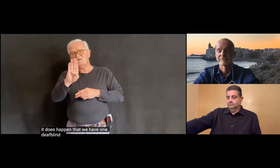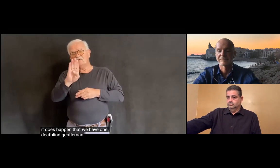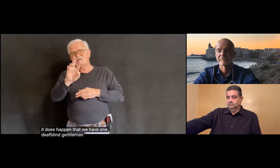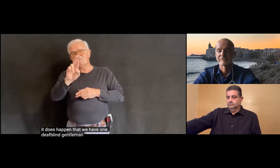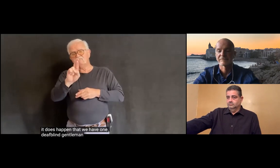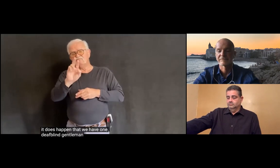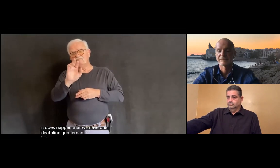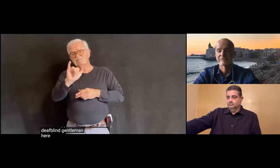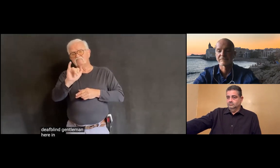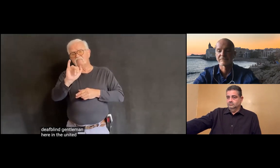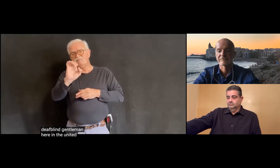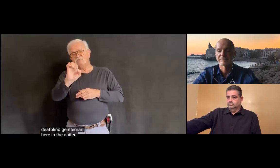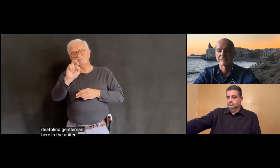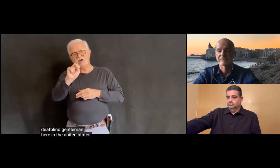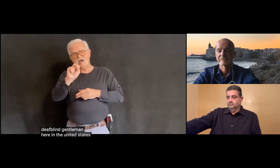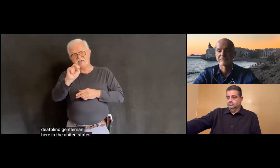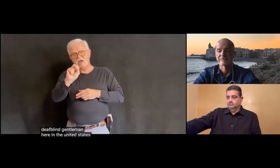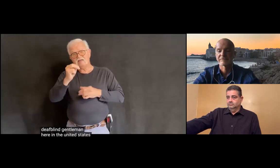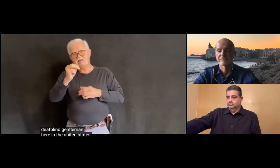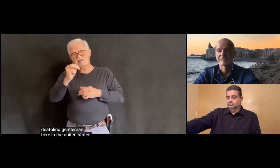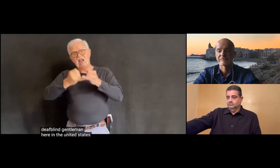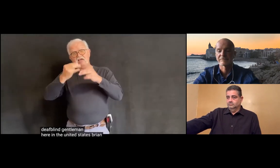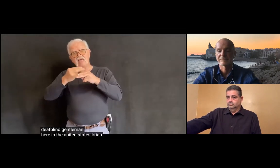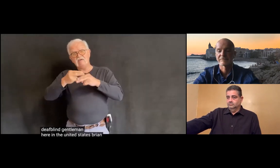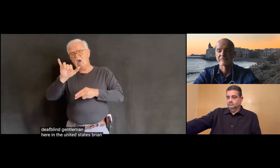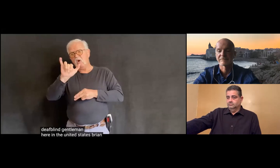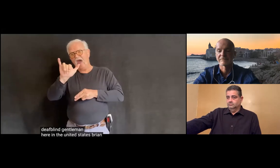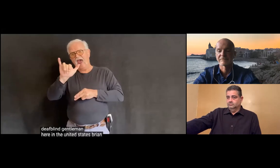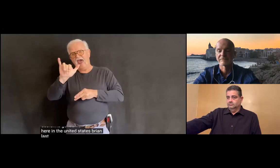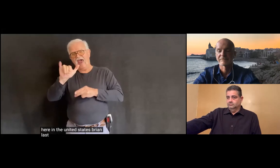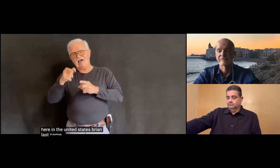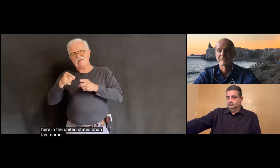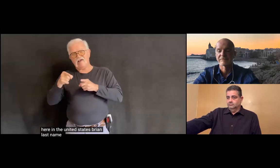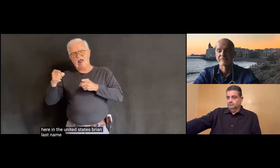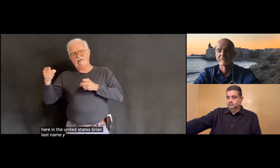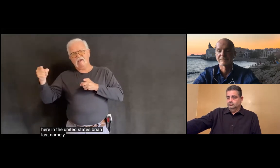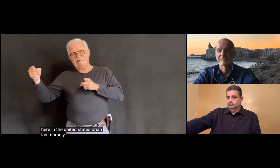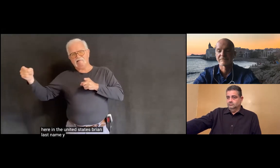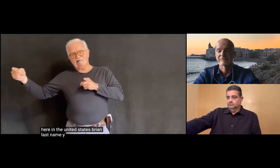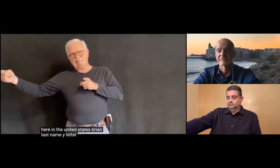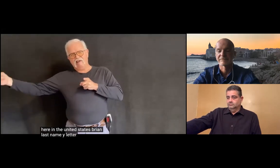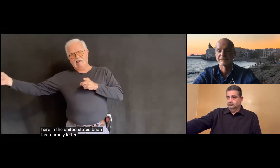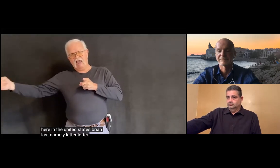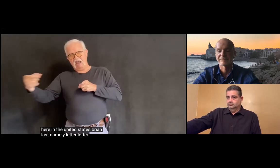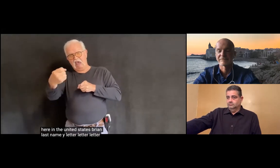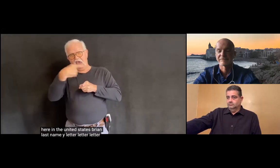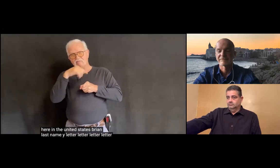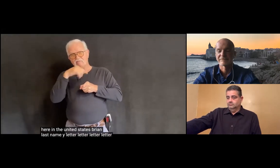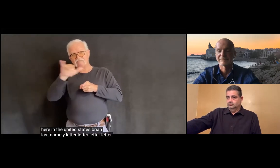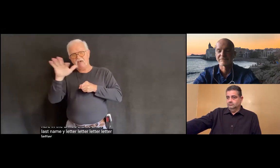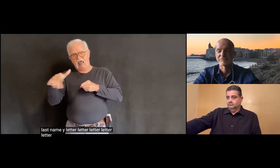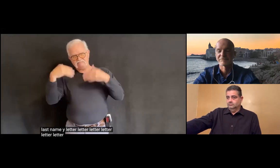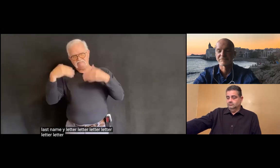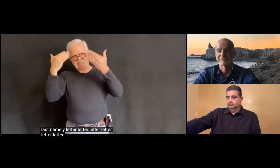-clined gentleman here in the United States, Brian, last name Y-letter, letter, letter,